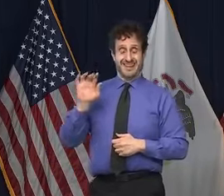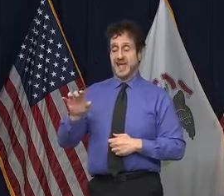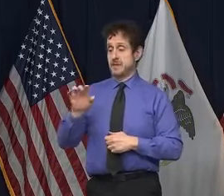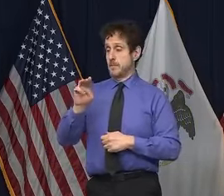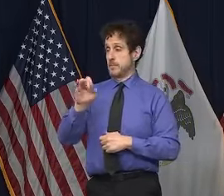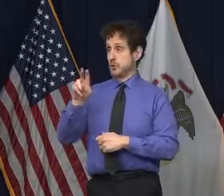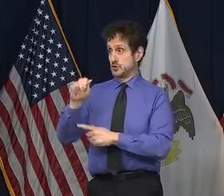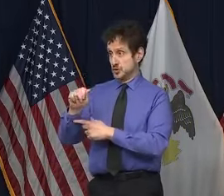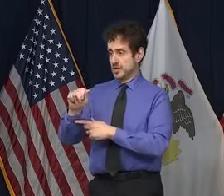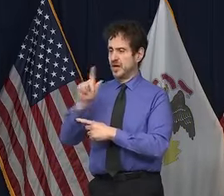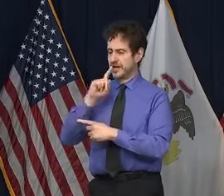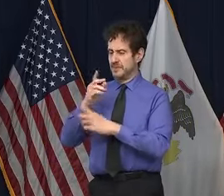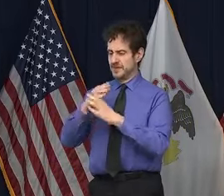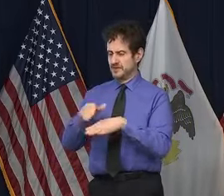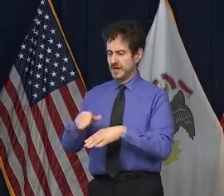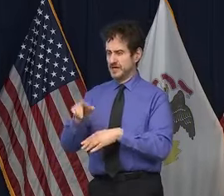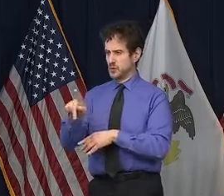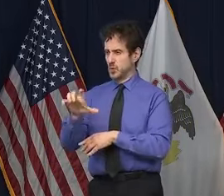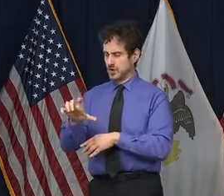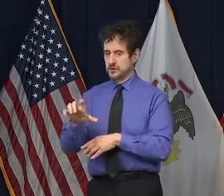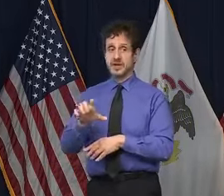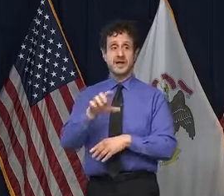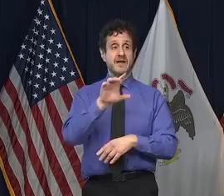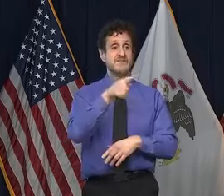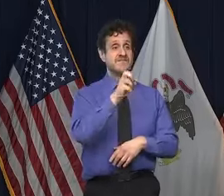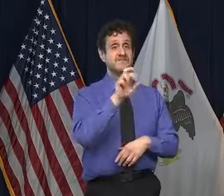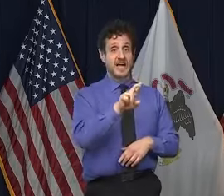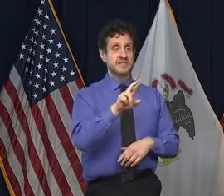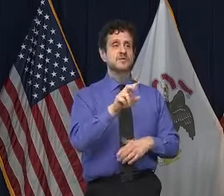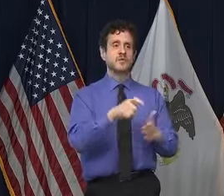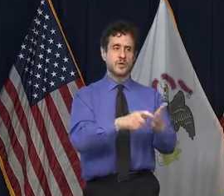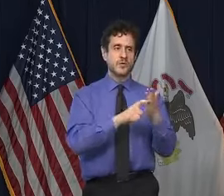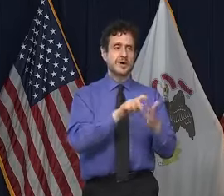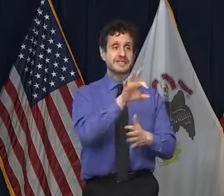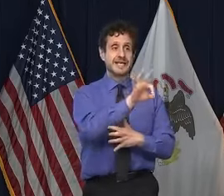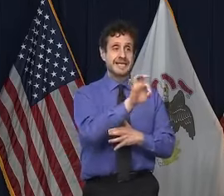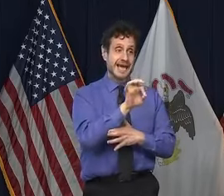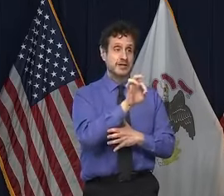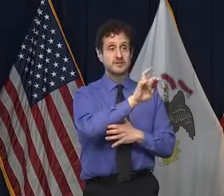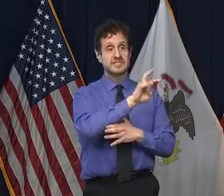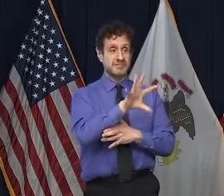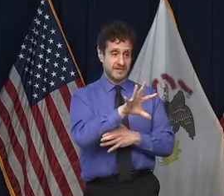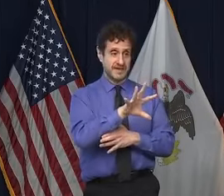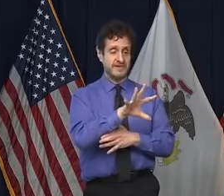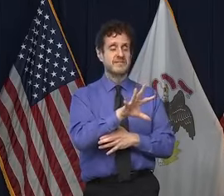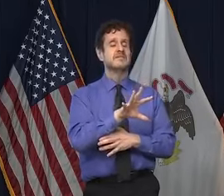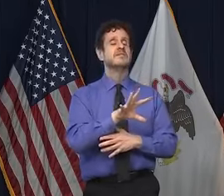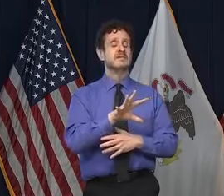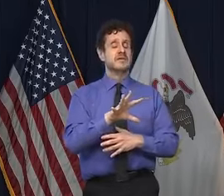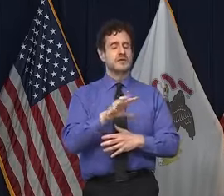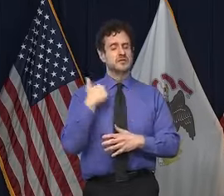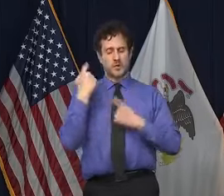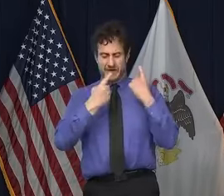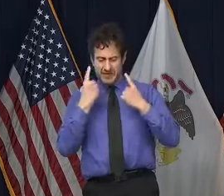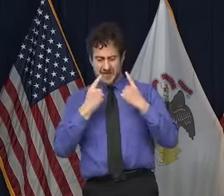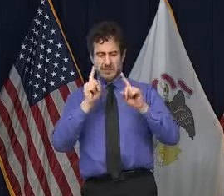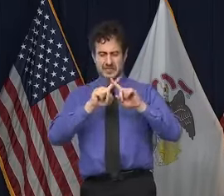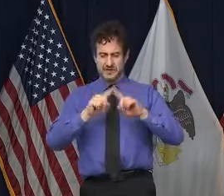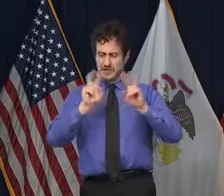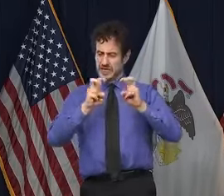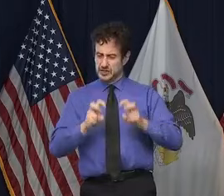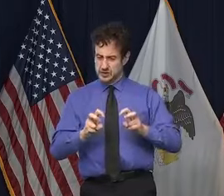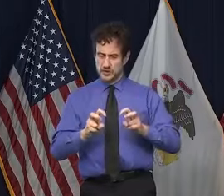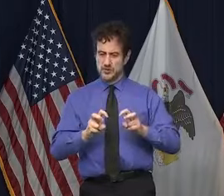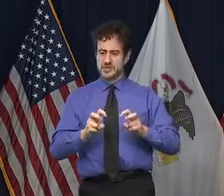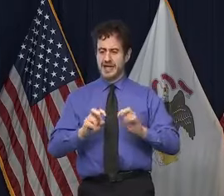vaccine, which is in 975. And so we have all those different considerations in terms of how we can roll it out, where we can roll it